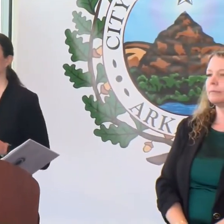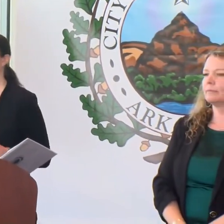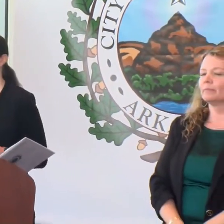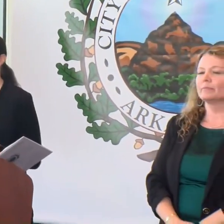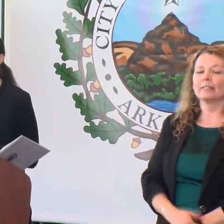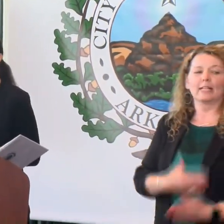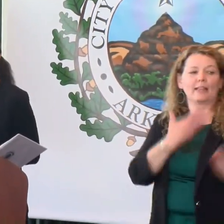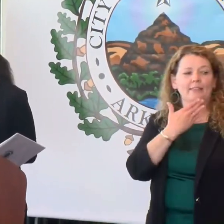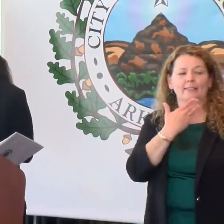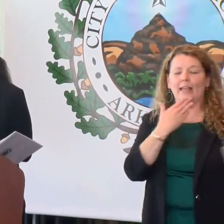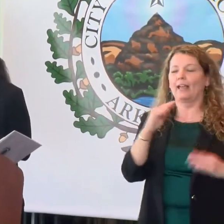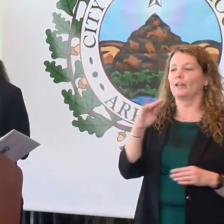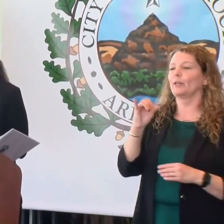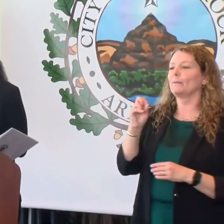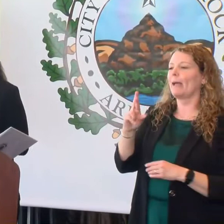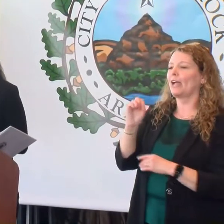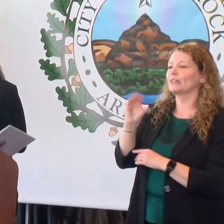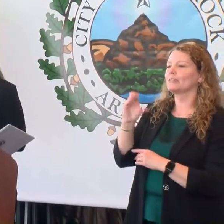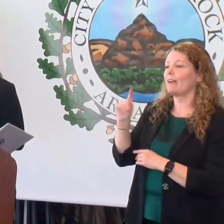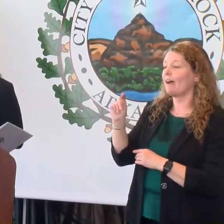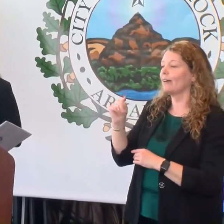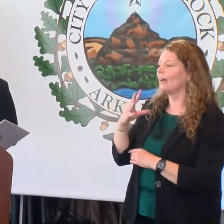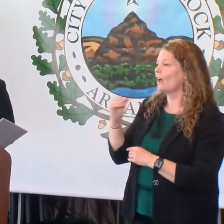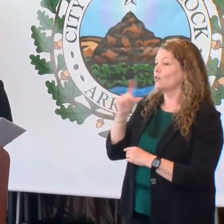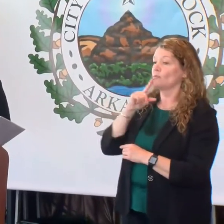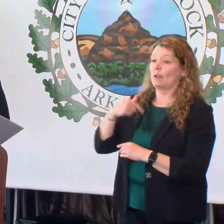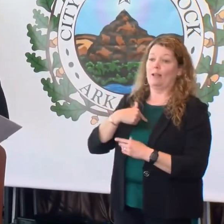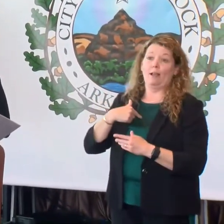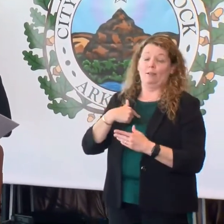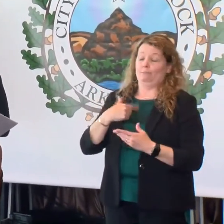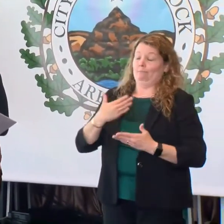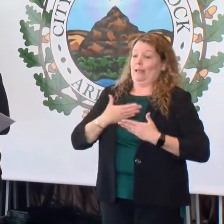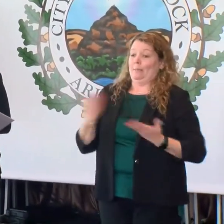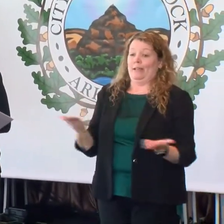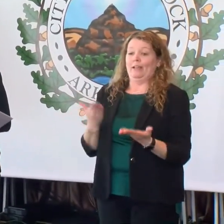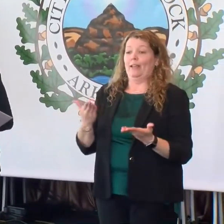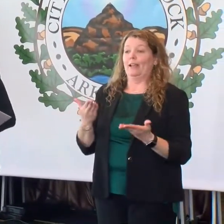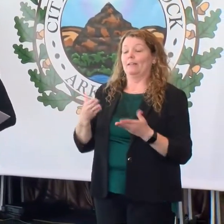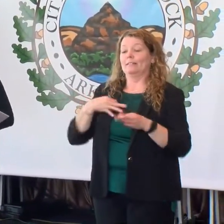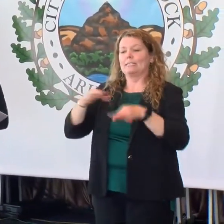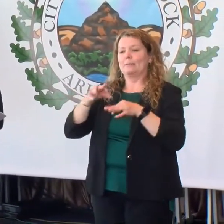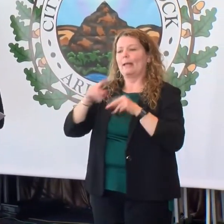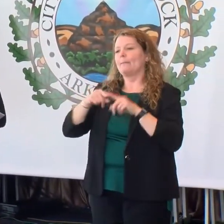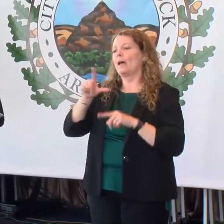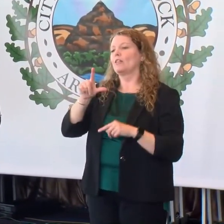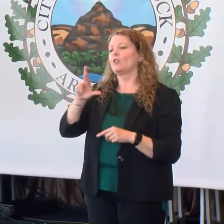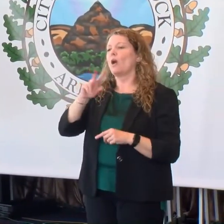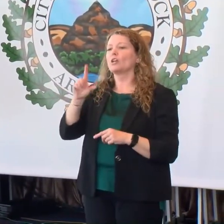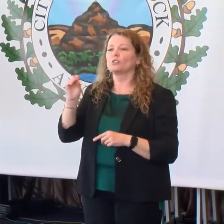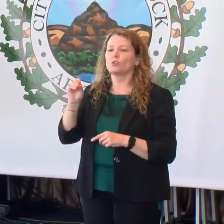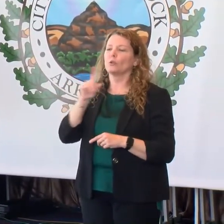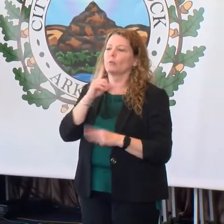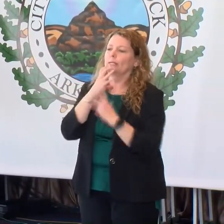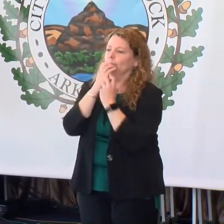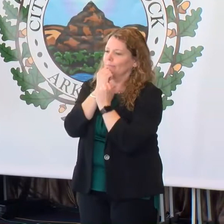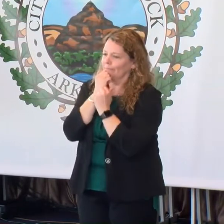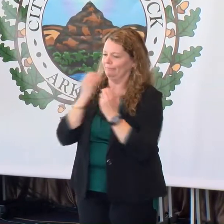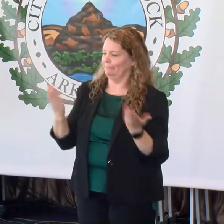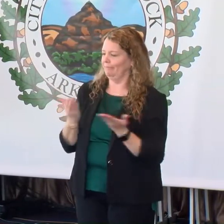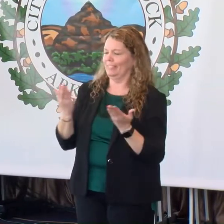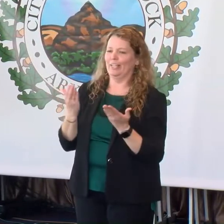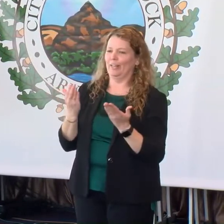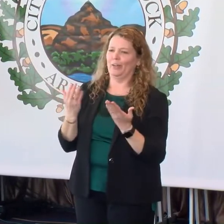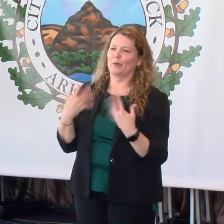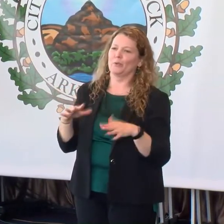Well, thank you, Mayor Scott. And I certainly am pleased to be here to talk about the Little Rock Zoo, which is one of Arkansas's greatest